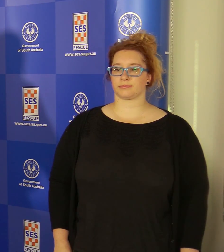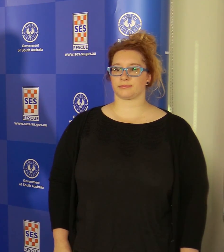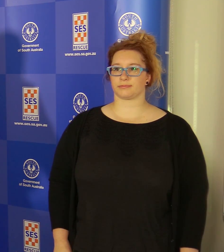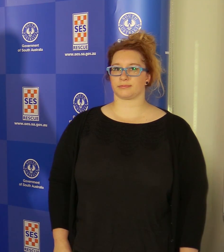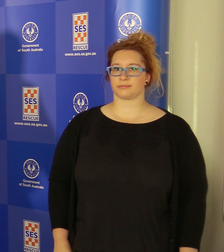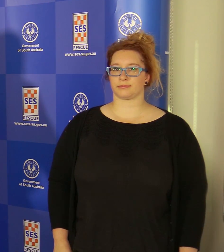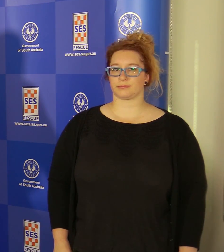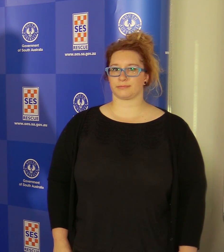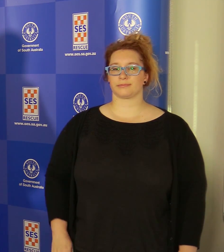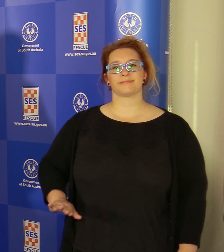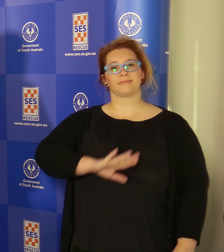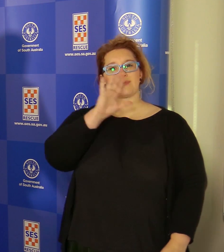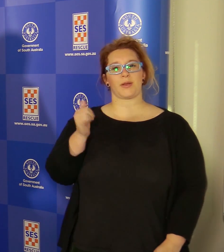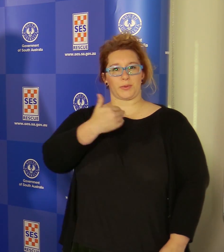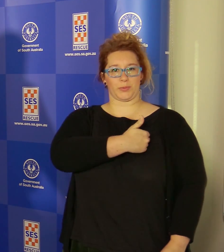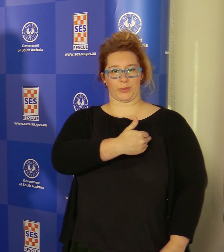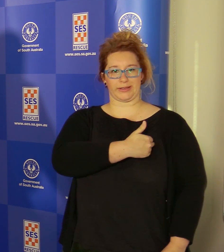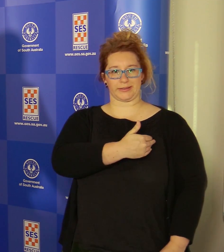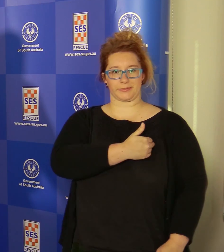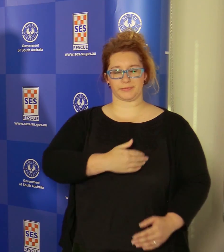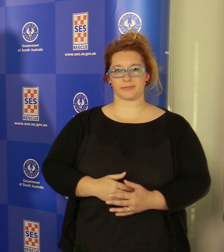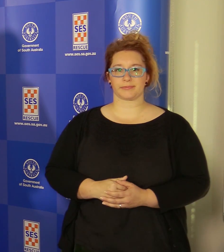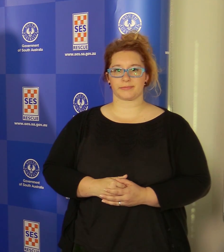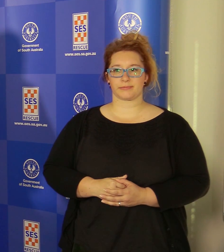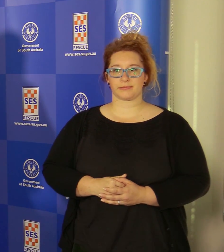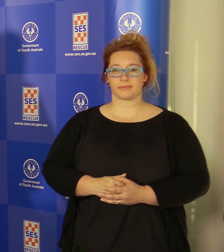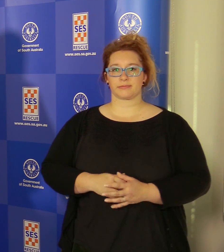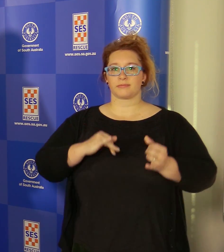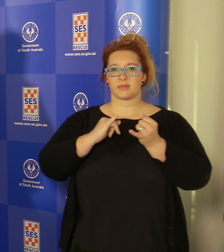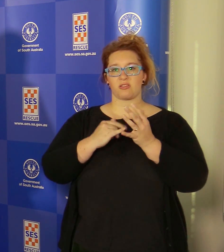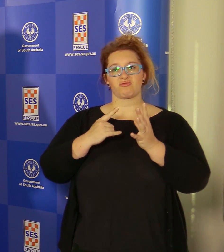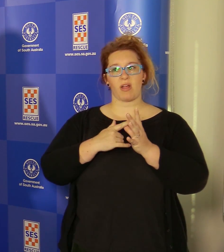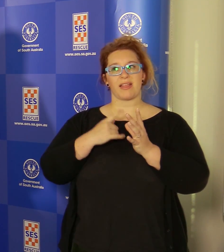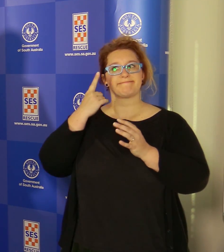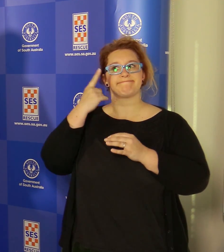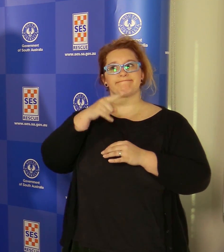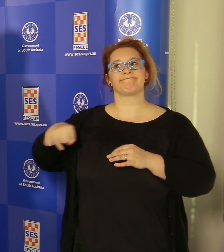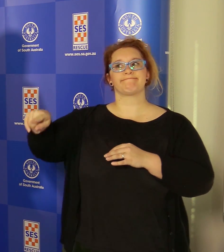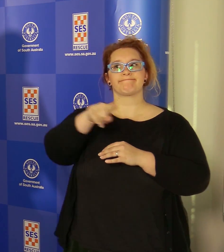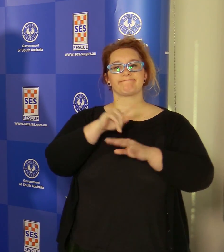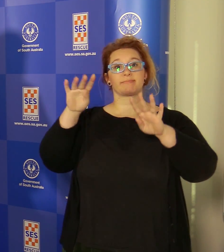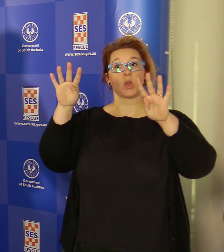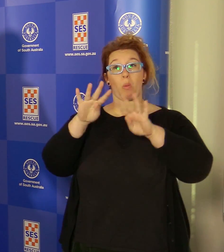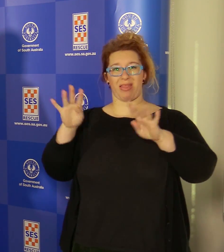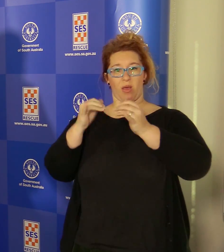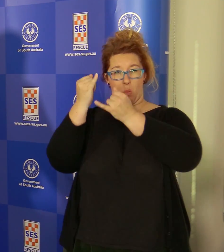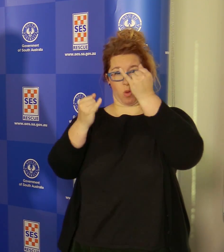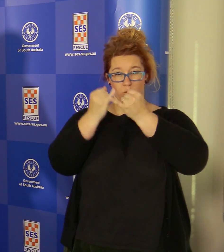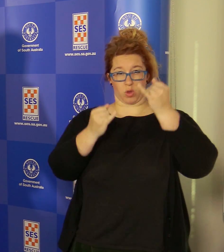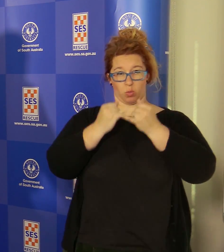Good morning. We understand that as the weather comes across the South Australian area, the areas most affected are likely to be up